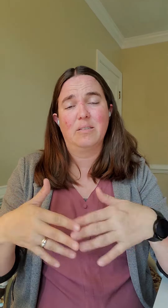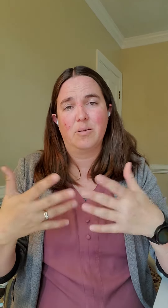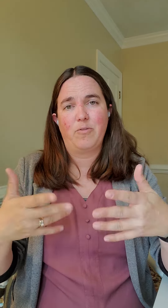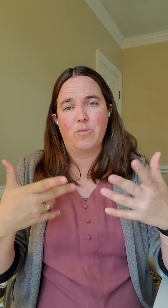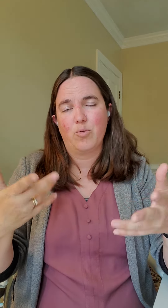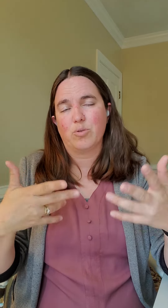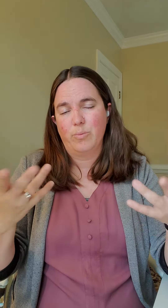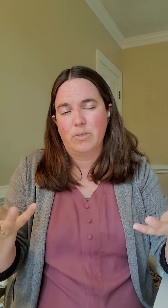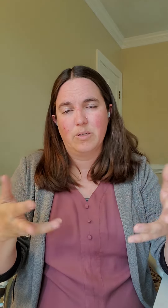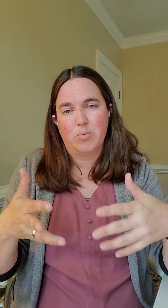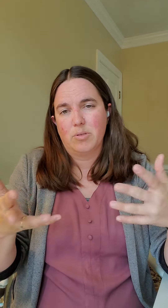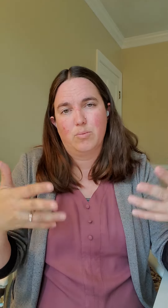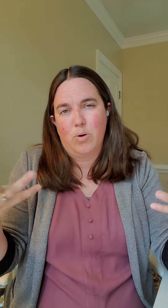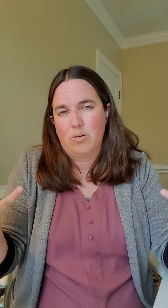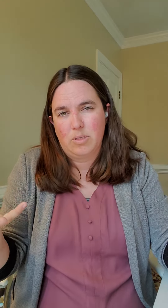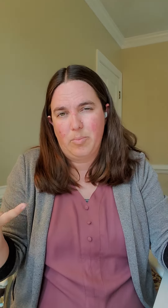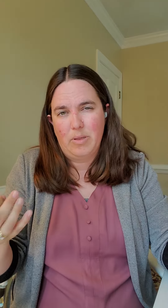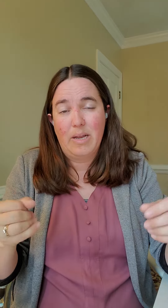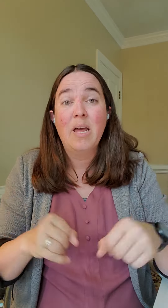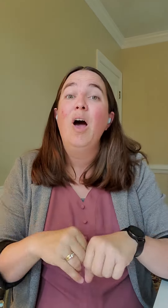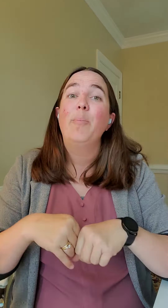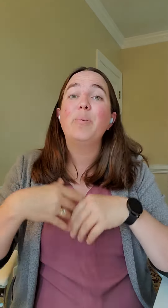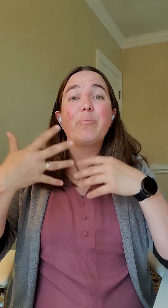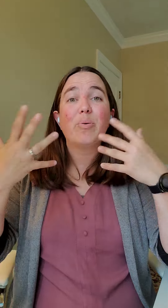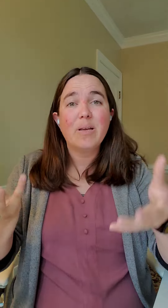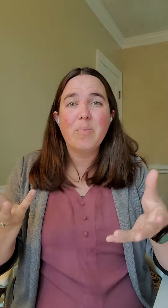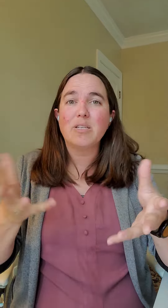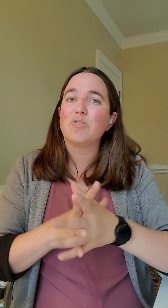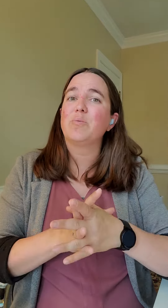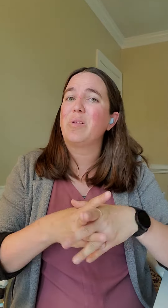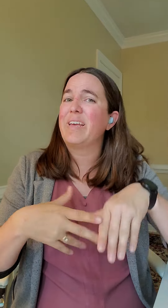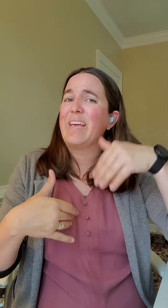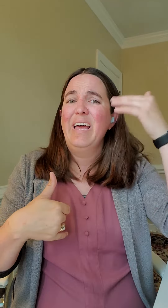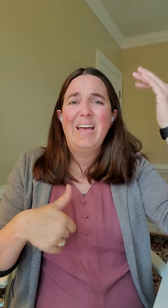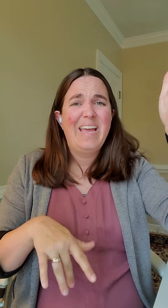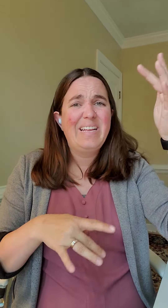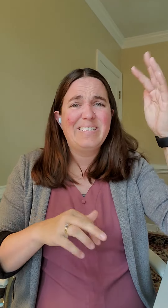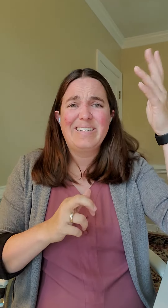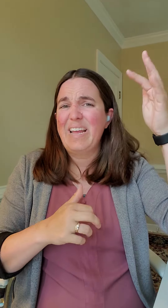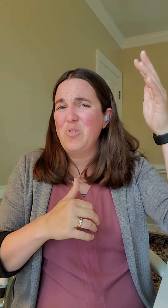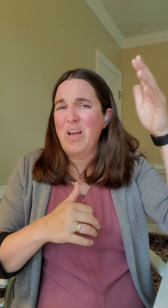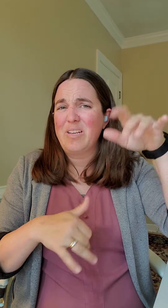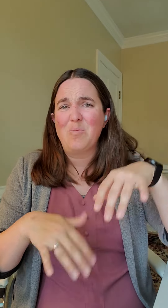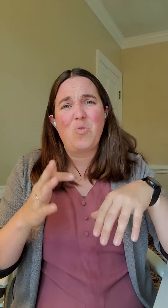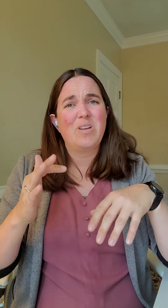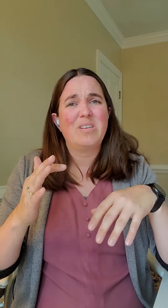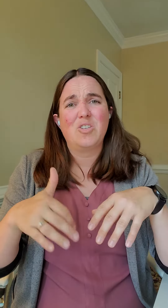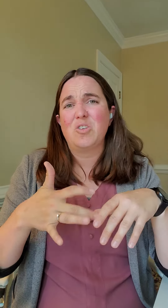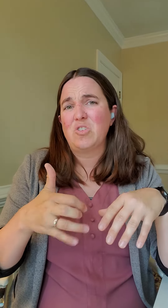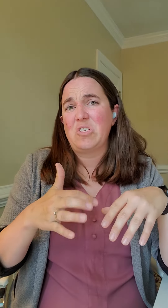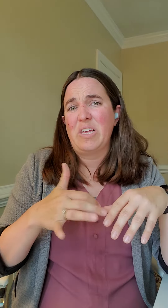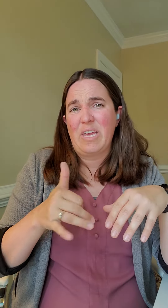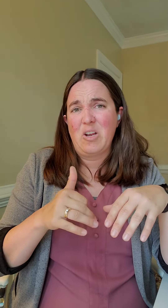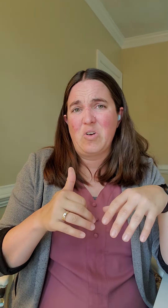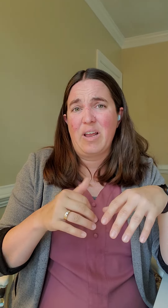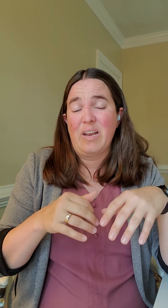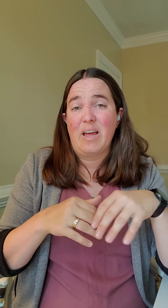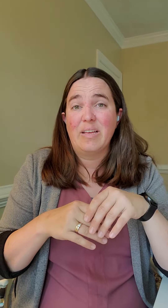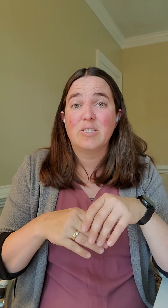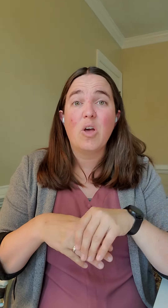except for of course when we sleep because we're all sleeping then, but pretty much from like eight or nine in the morning until usually like eight or nine at night. So